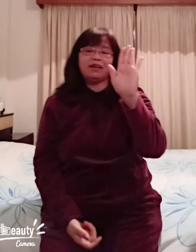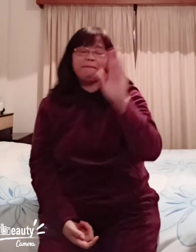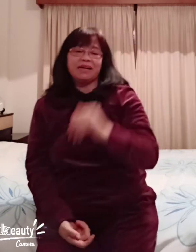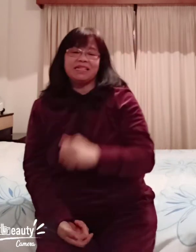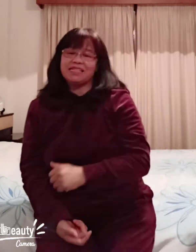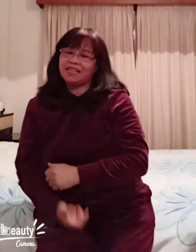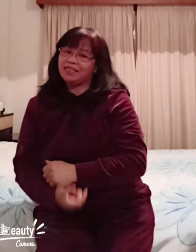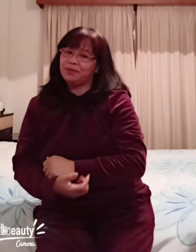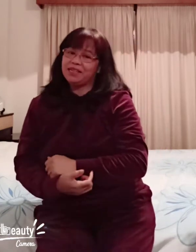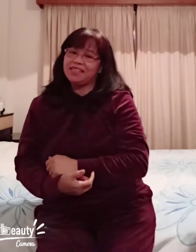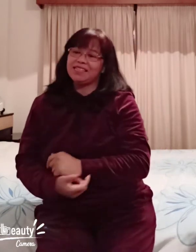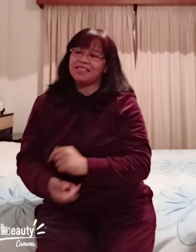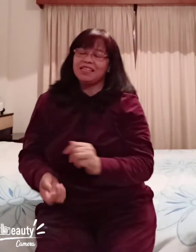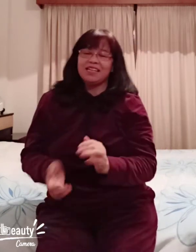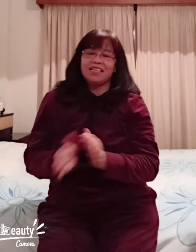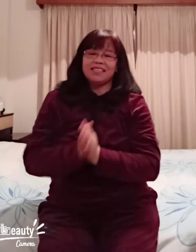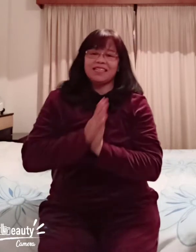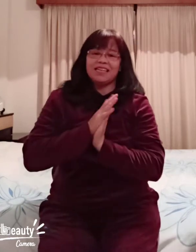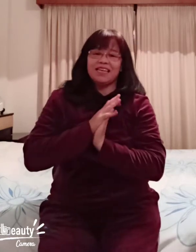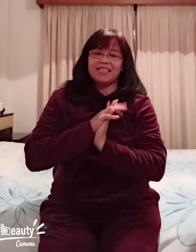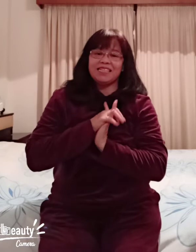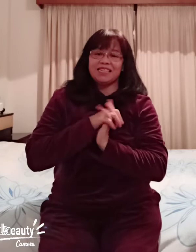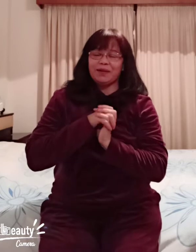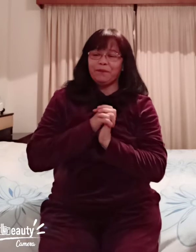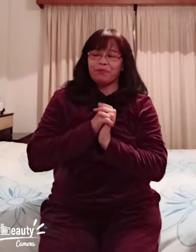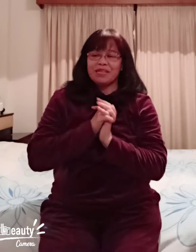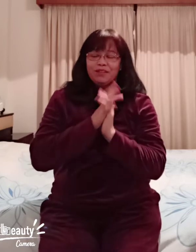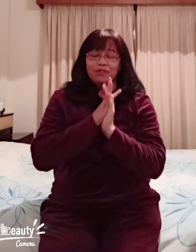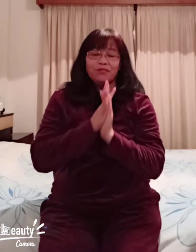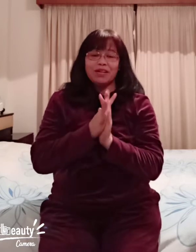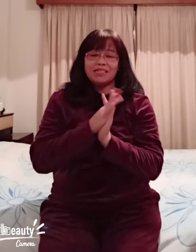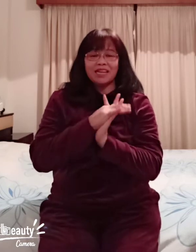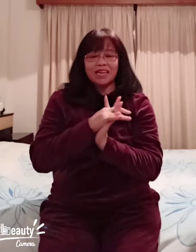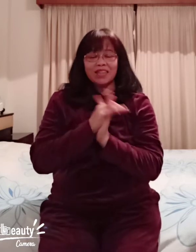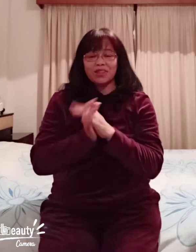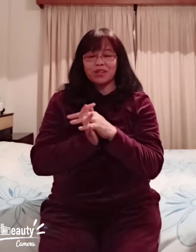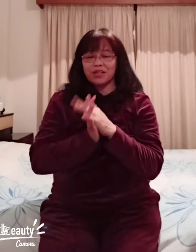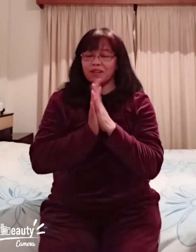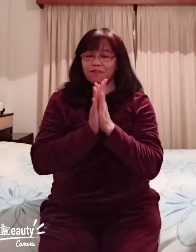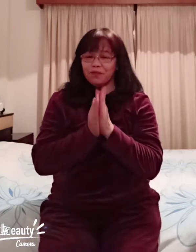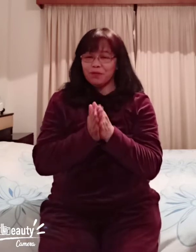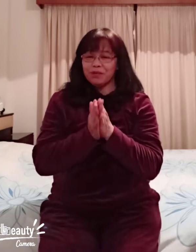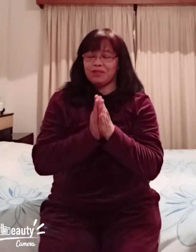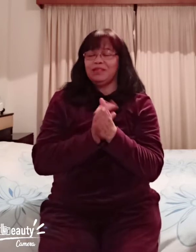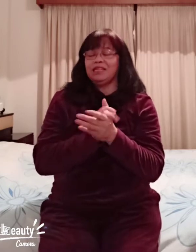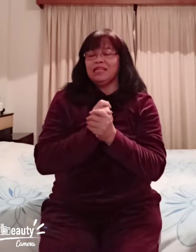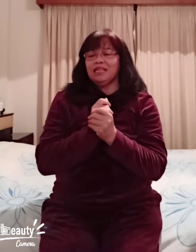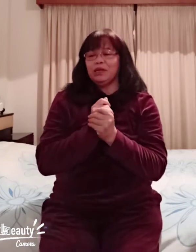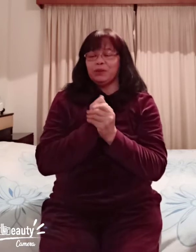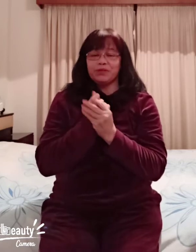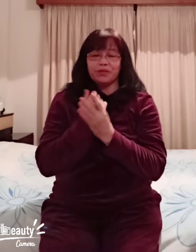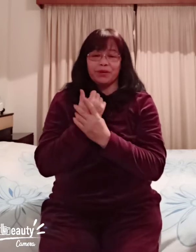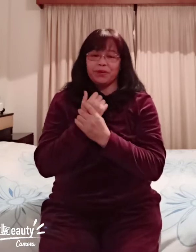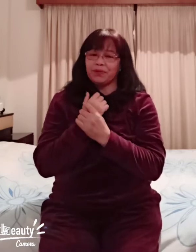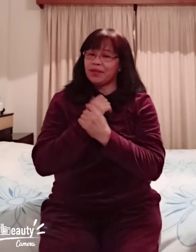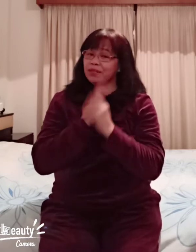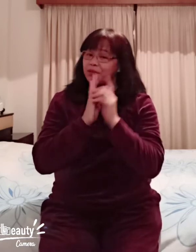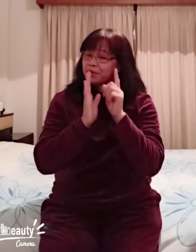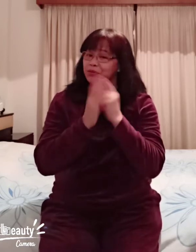months allowance and the first second third and fourth also the other was also